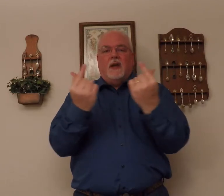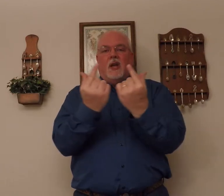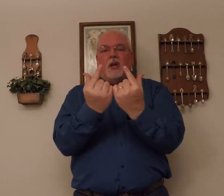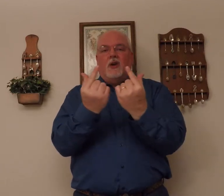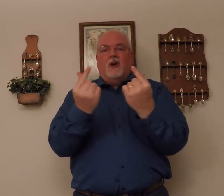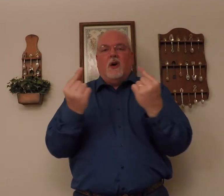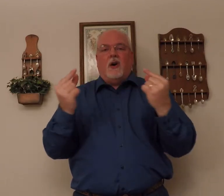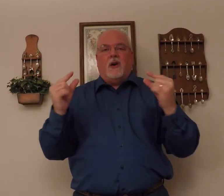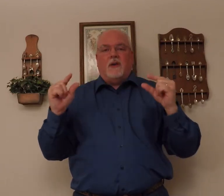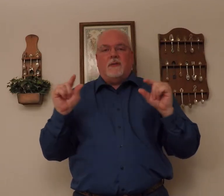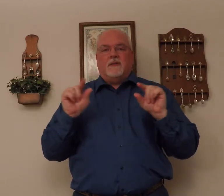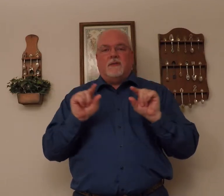Garden.